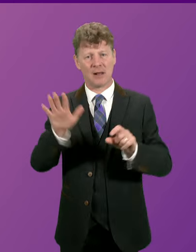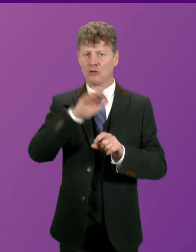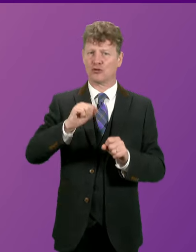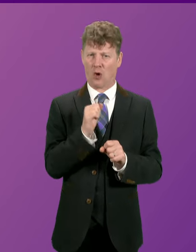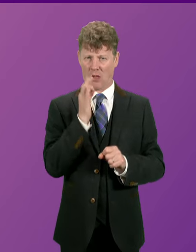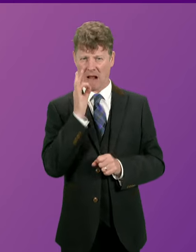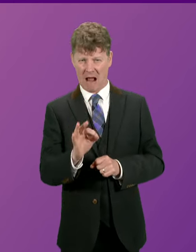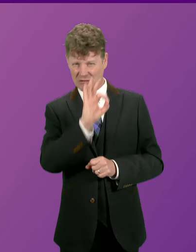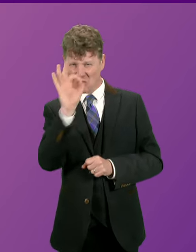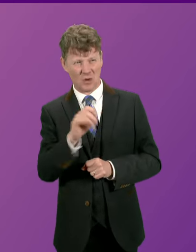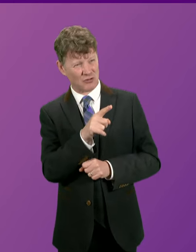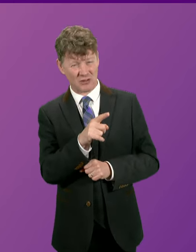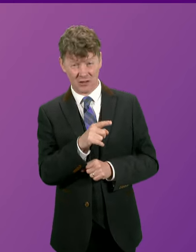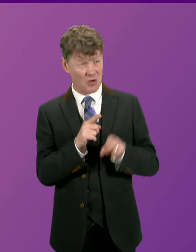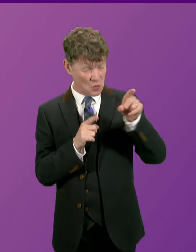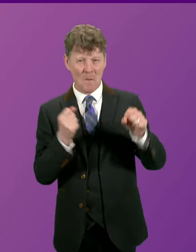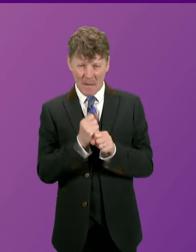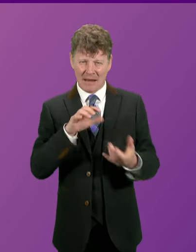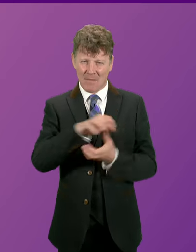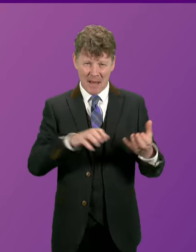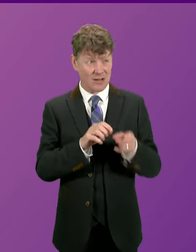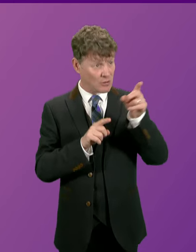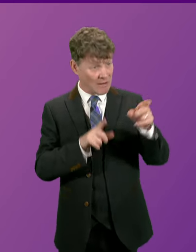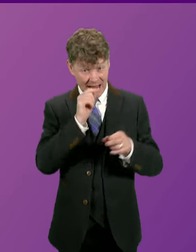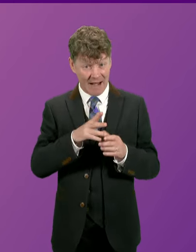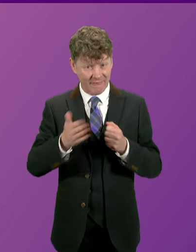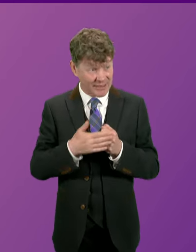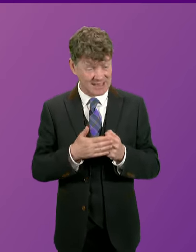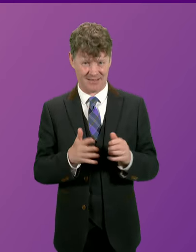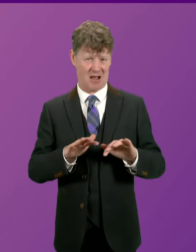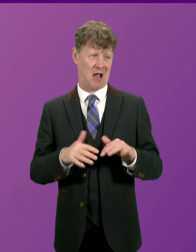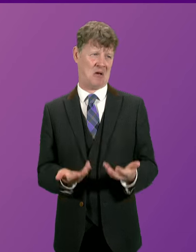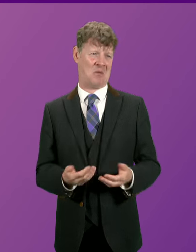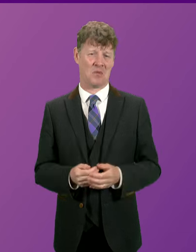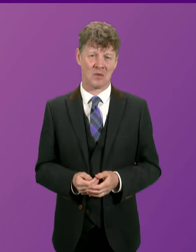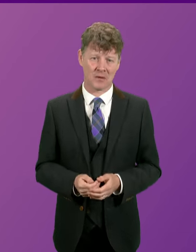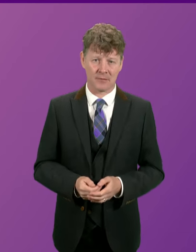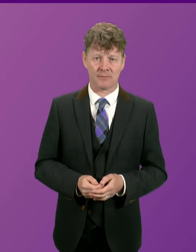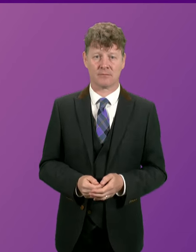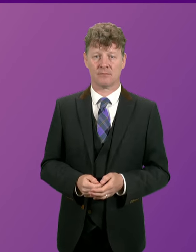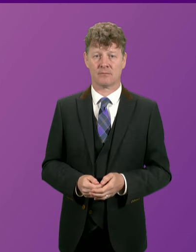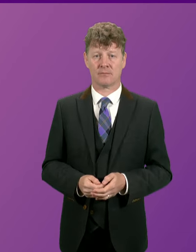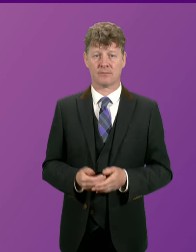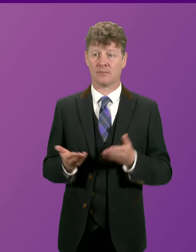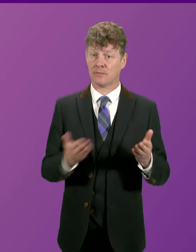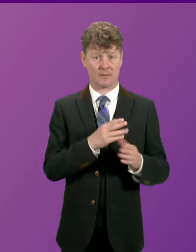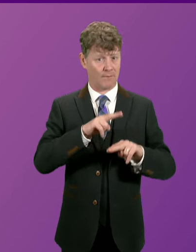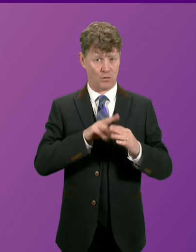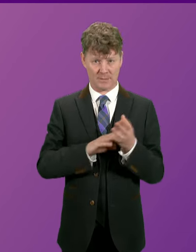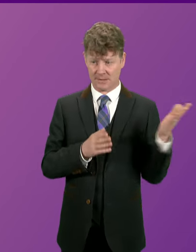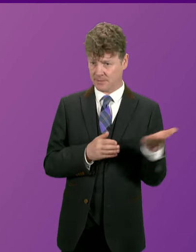the question, how can the man that made the mess now be the one to fix it? Always through the Chair, Mr Sarwar, First Minister.